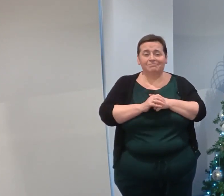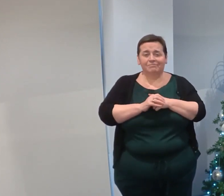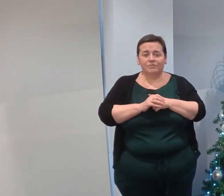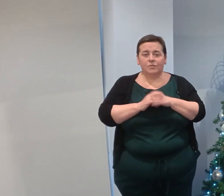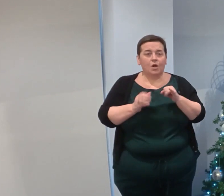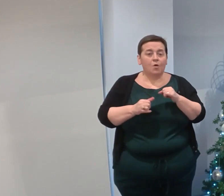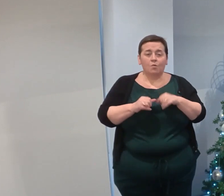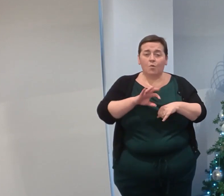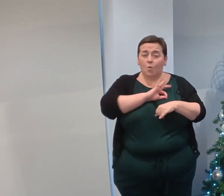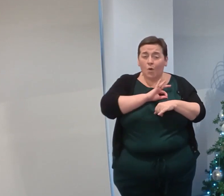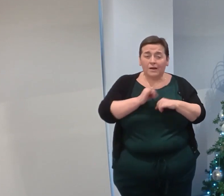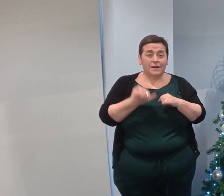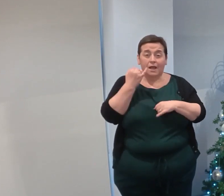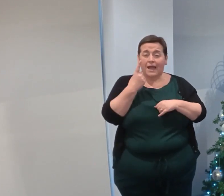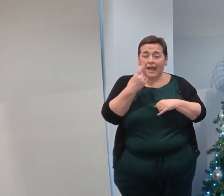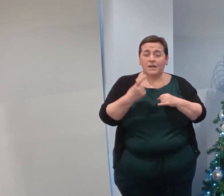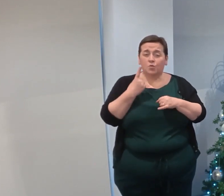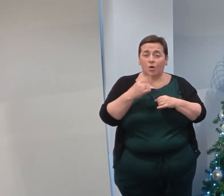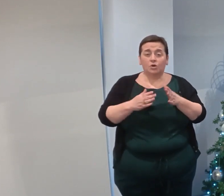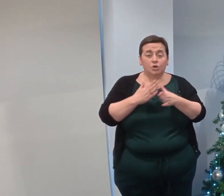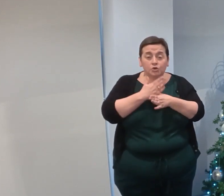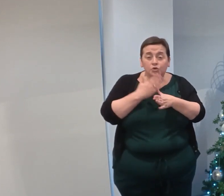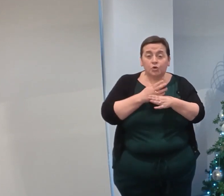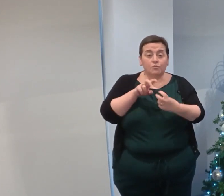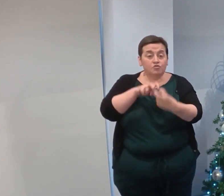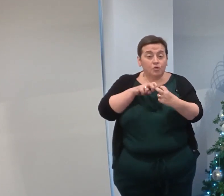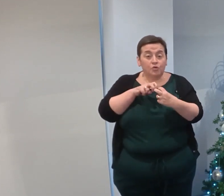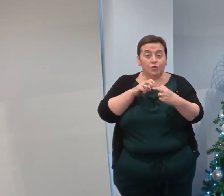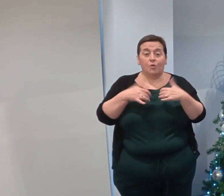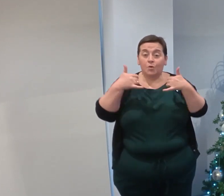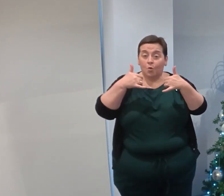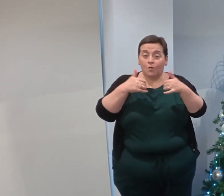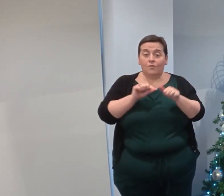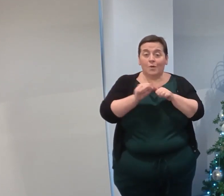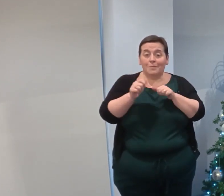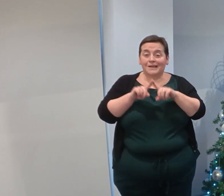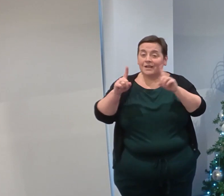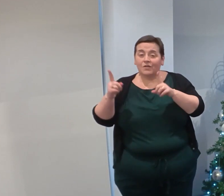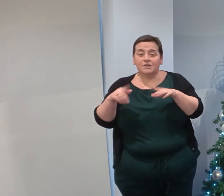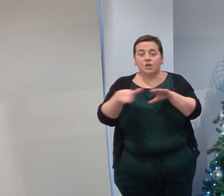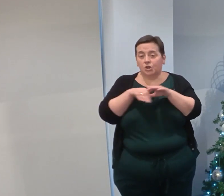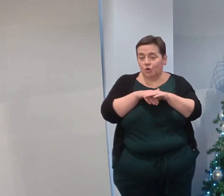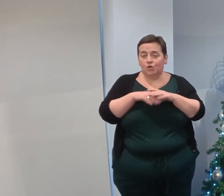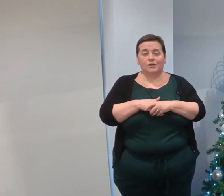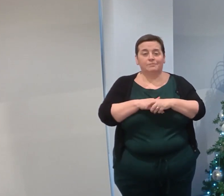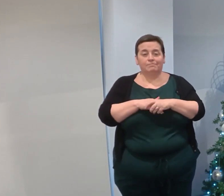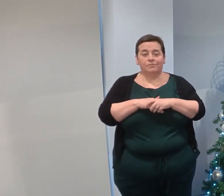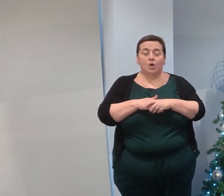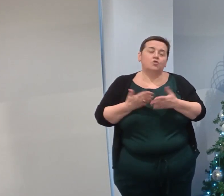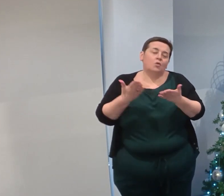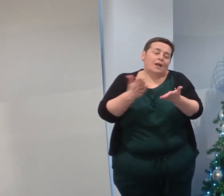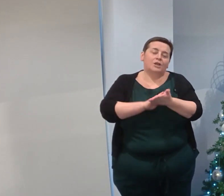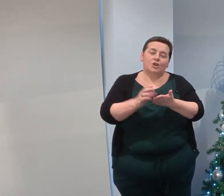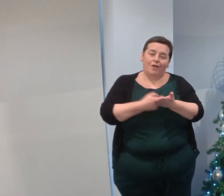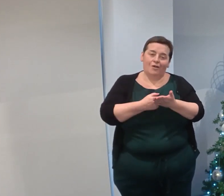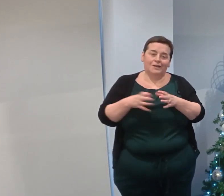won the S1 jobs recruitment award for best diversity and inclusion initiative. So to our HR